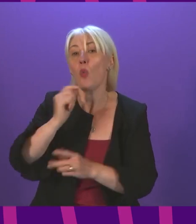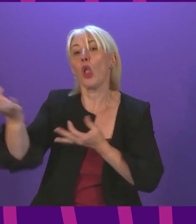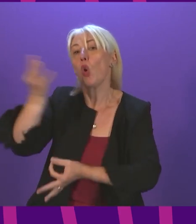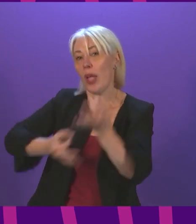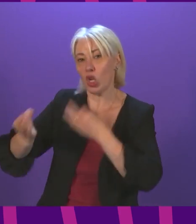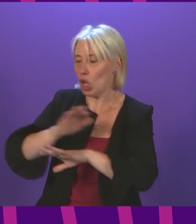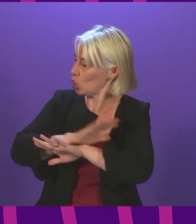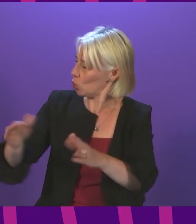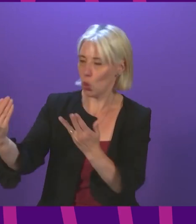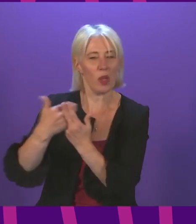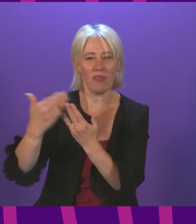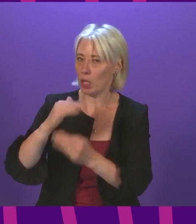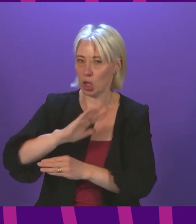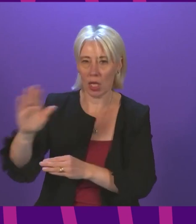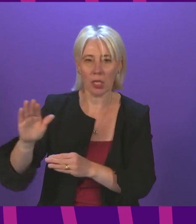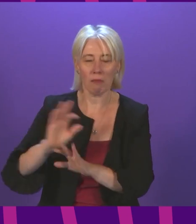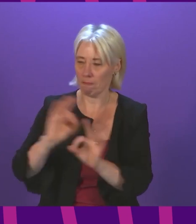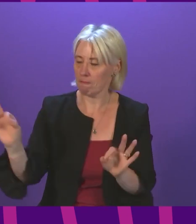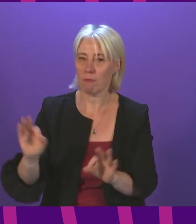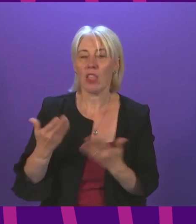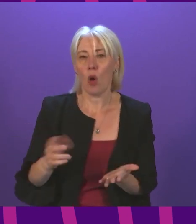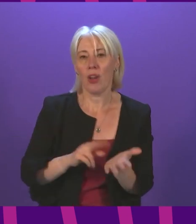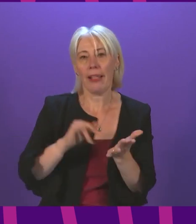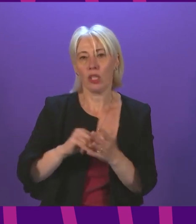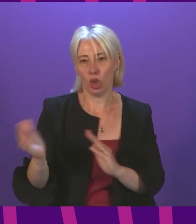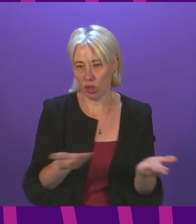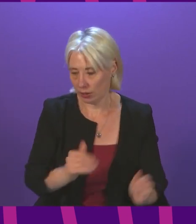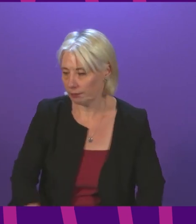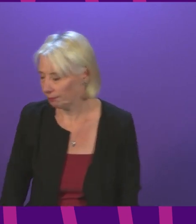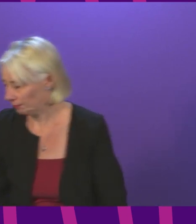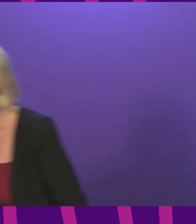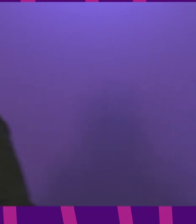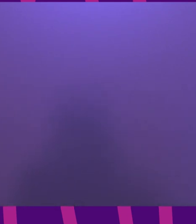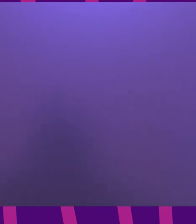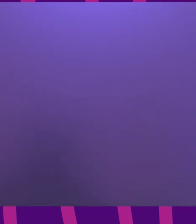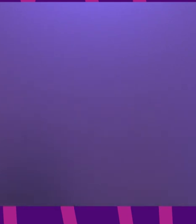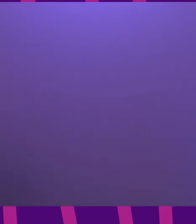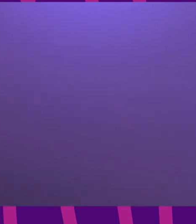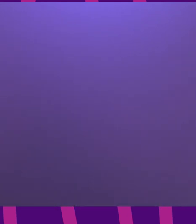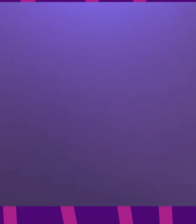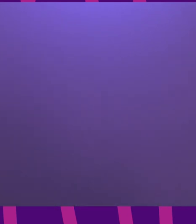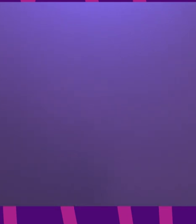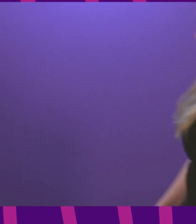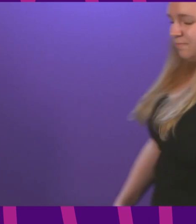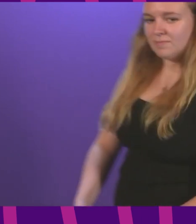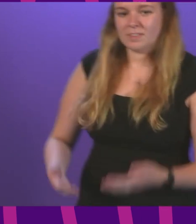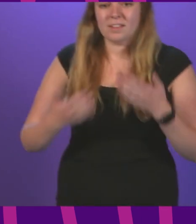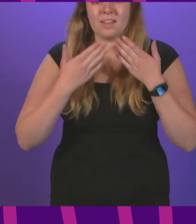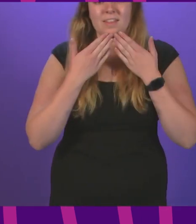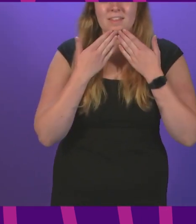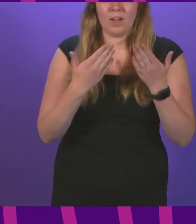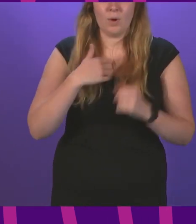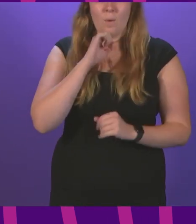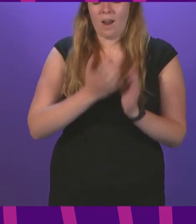and so there should be no interventions or interruptions. And I call on Nicola Sturgeon, First Minister. Thank you, Presiding Officer. I will give an update today